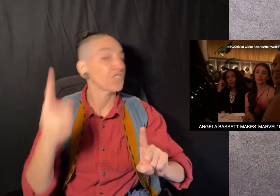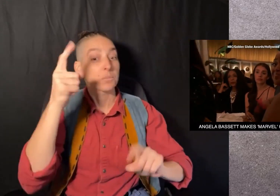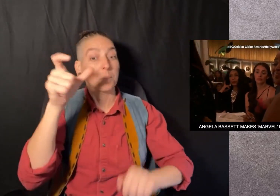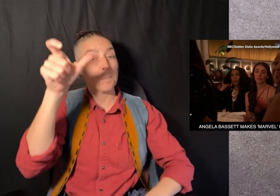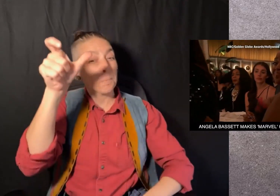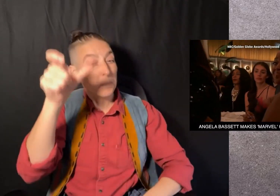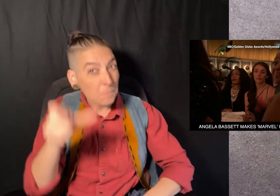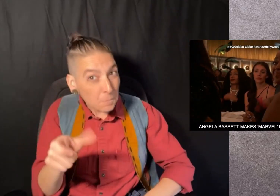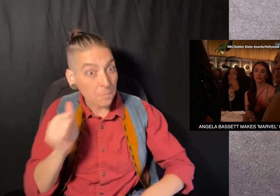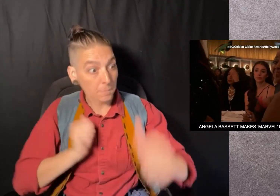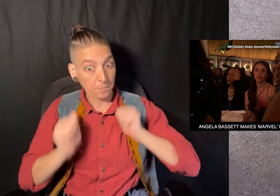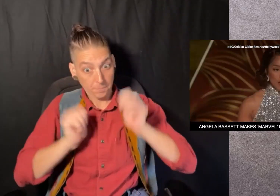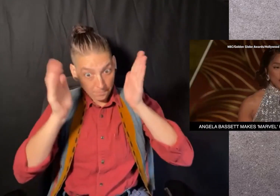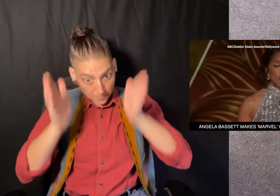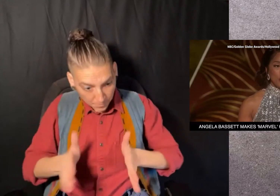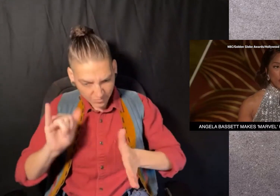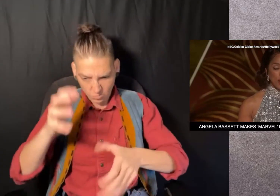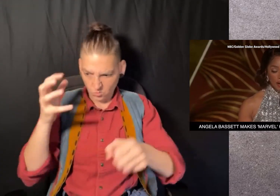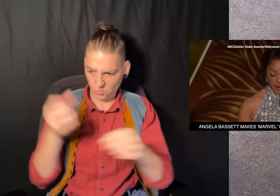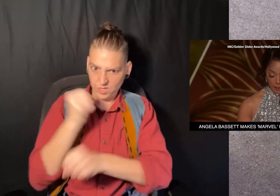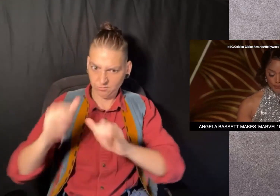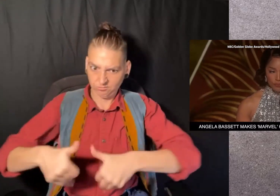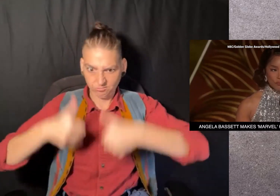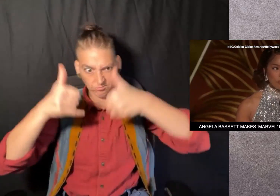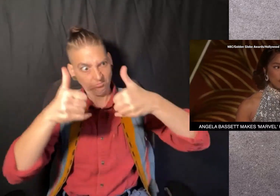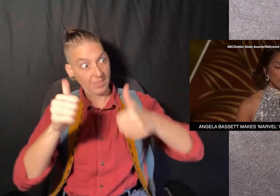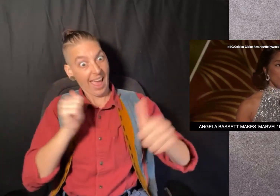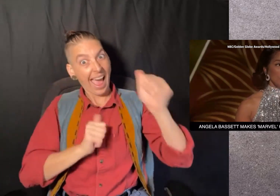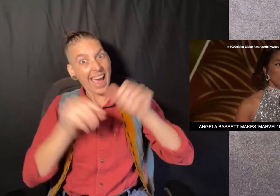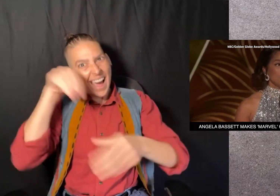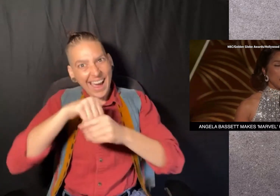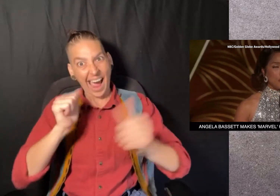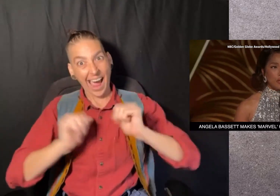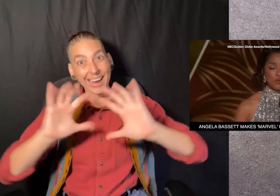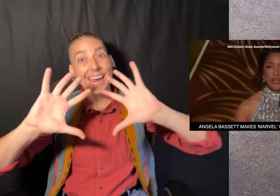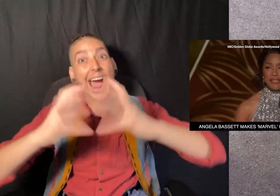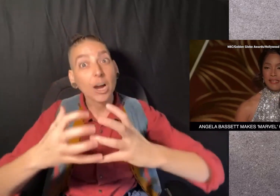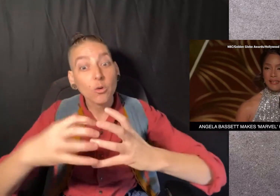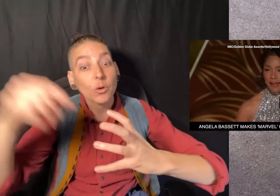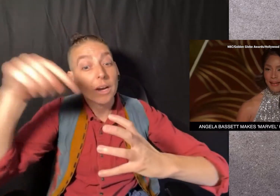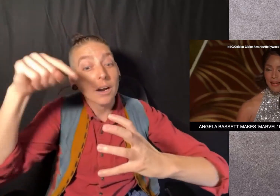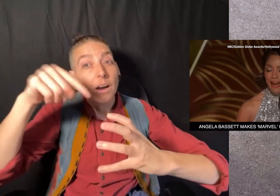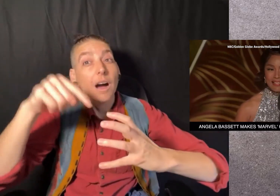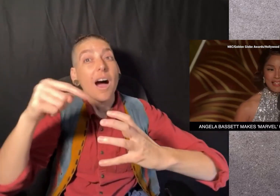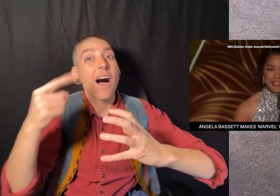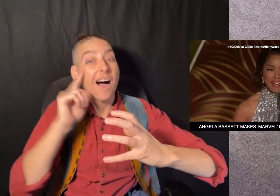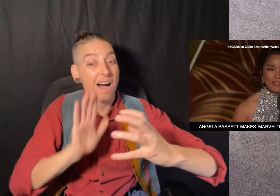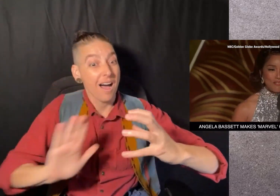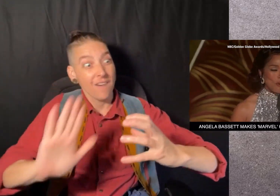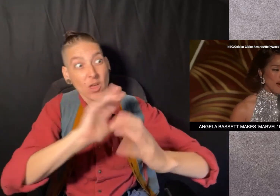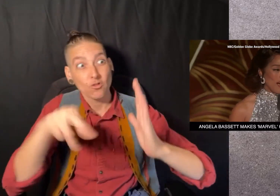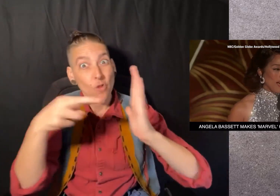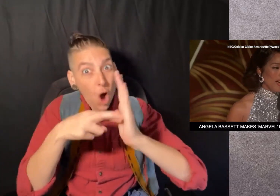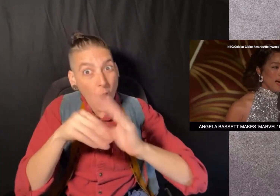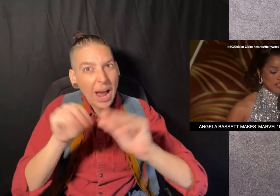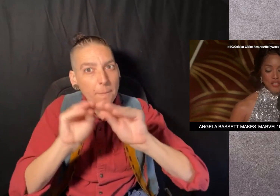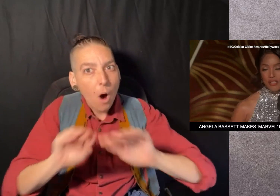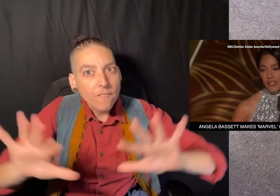but she is the first performer to win a Golden Globe in an acting category for their role in a